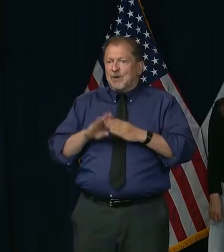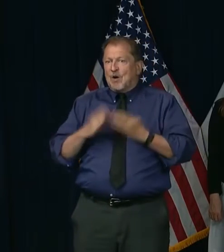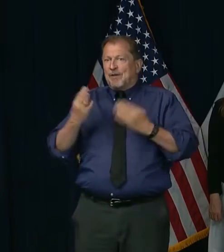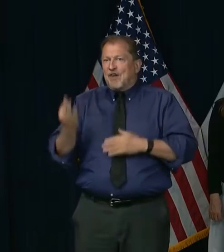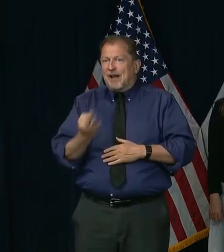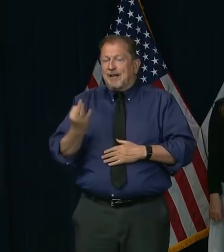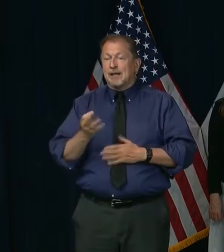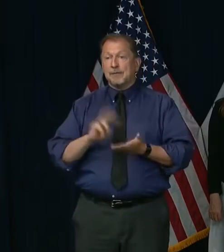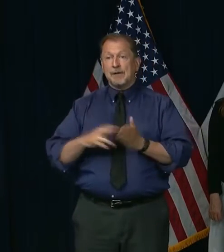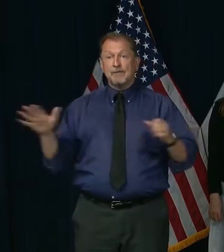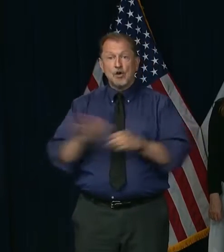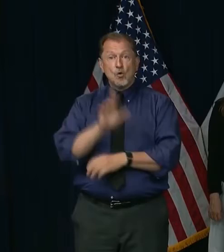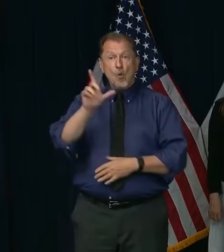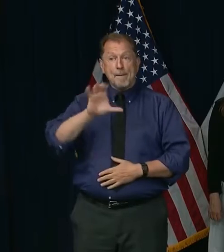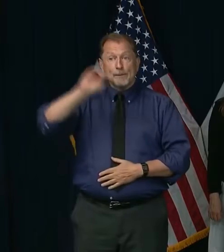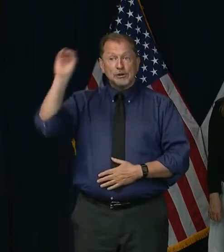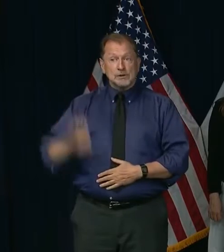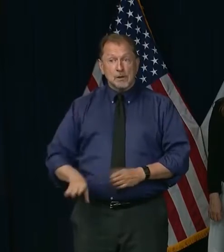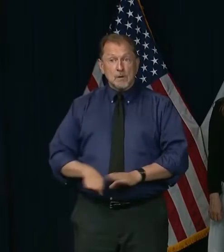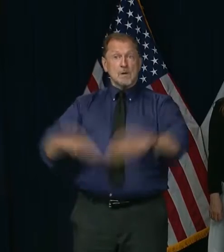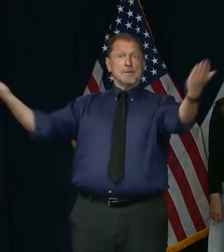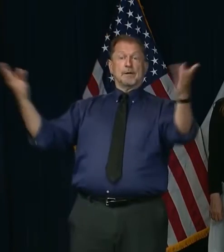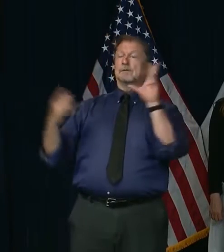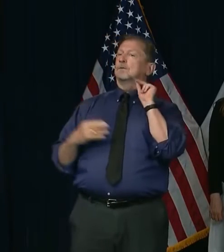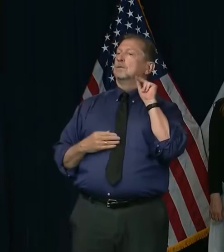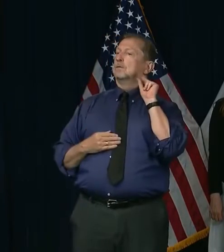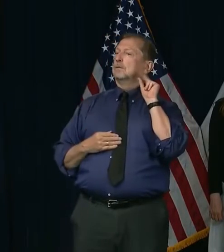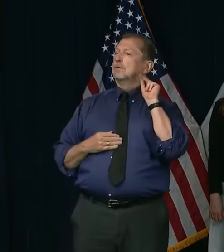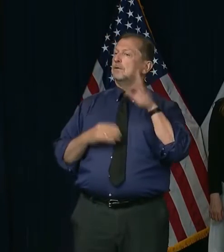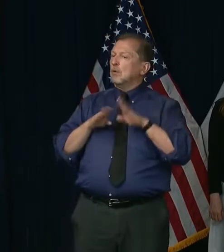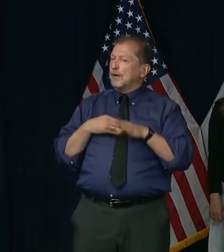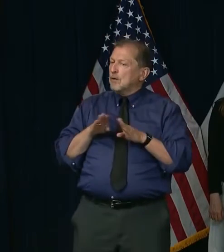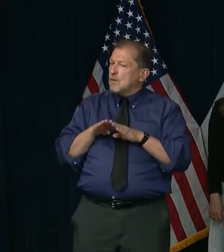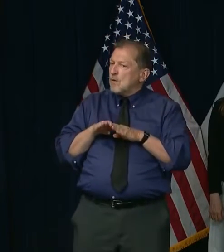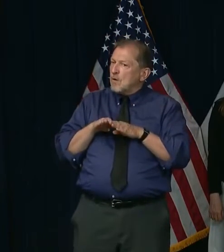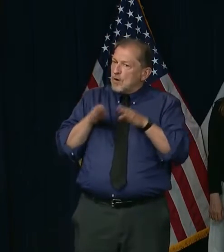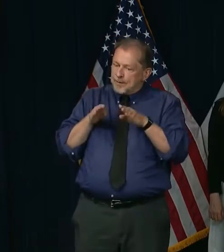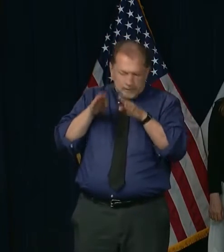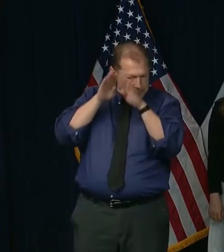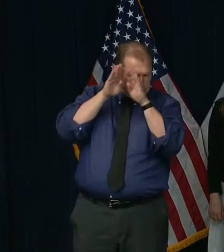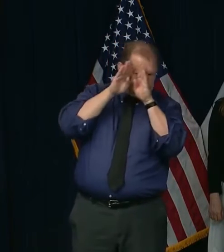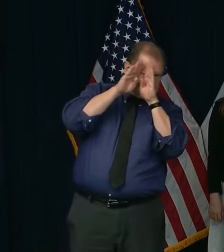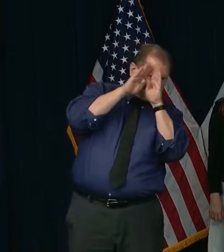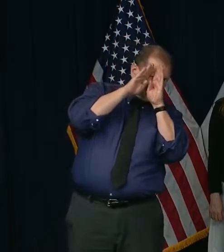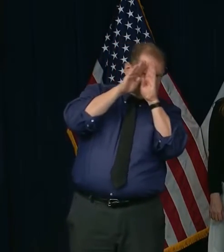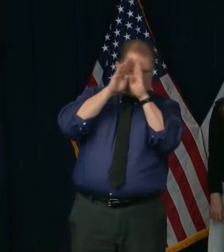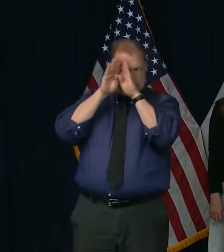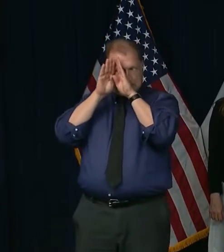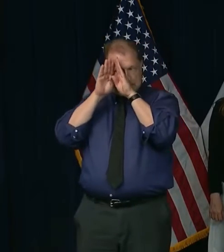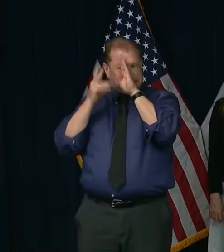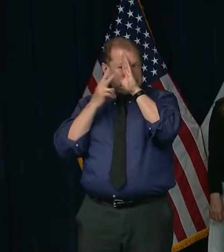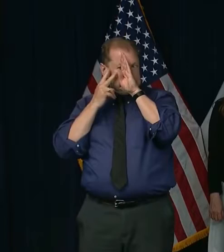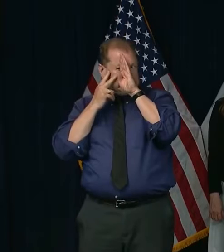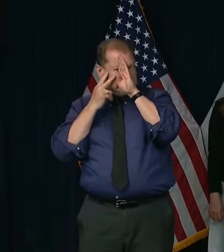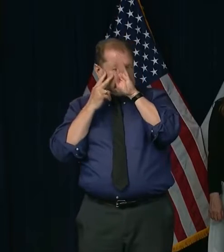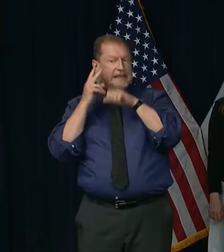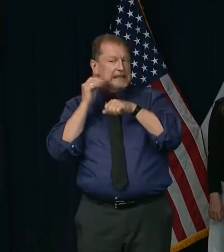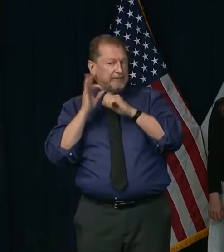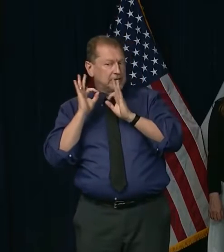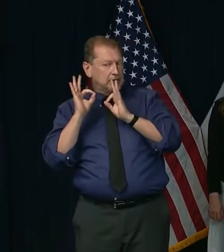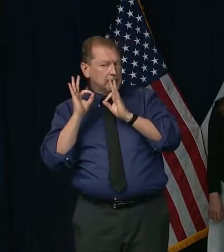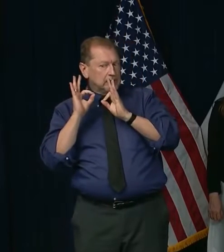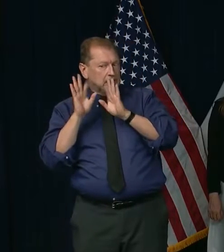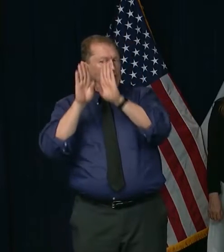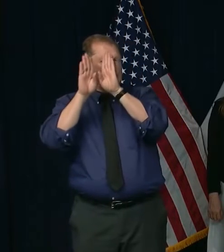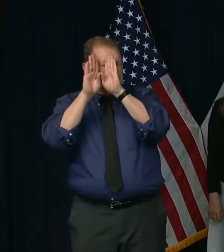limited capacity. We want to be able to measure the effects and then increase capacity as the data tells us that, yeah,